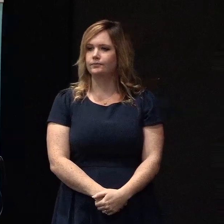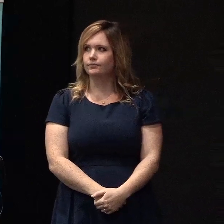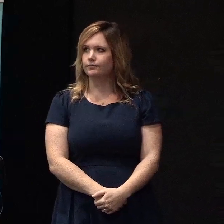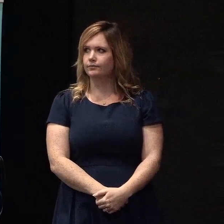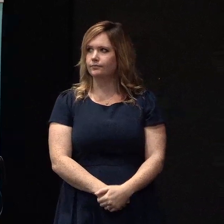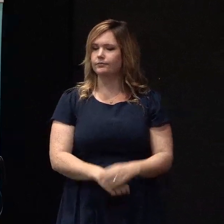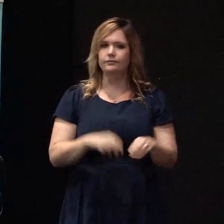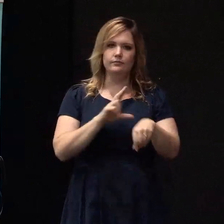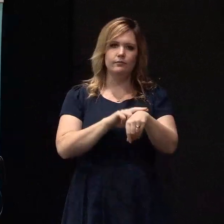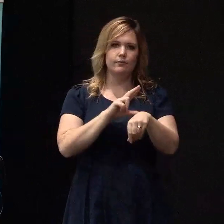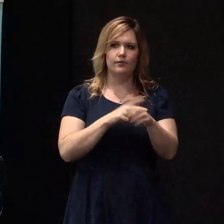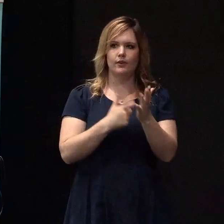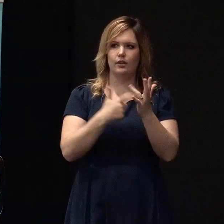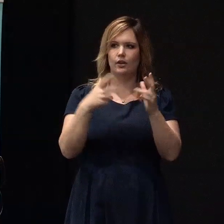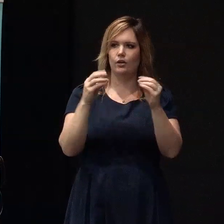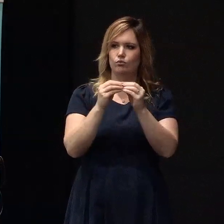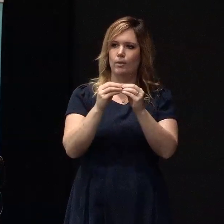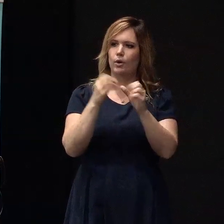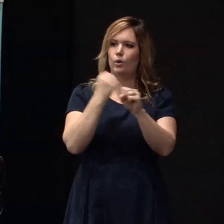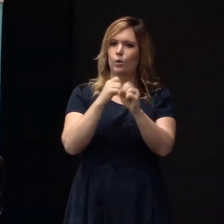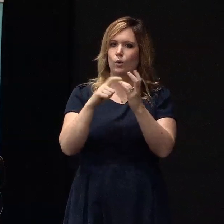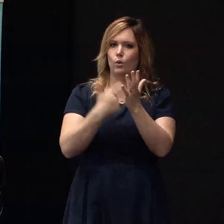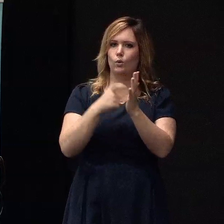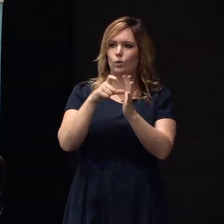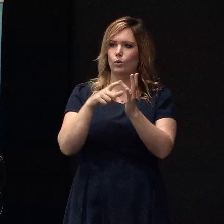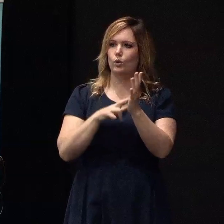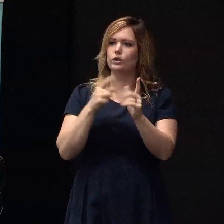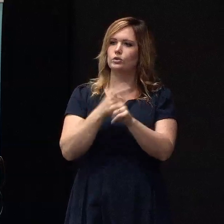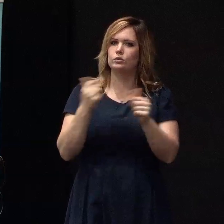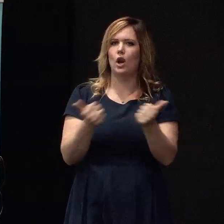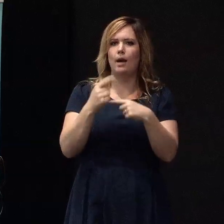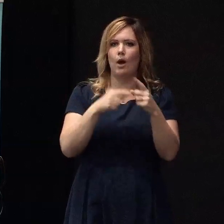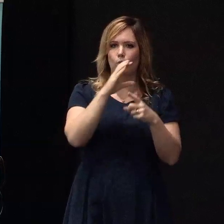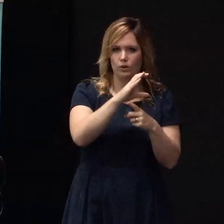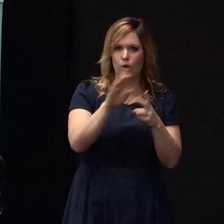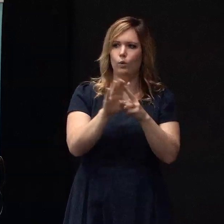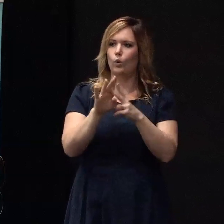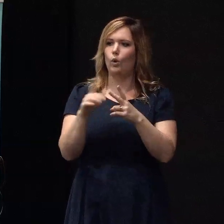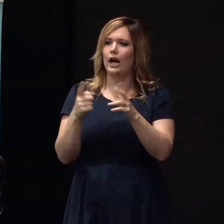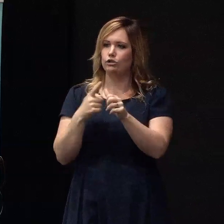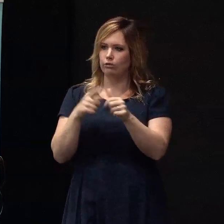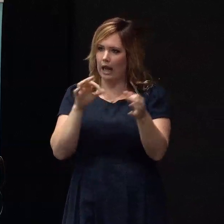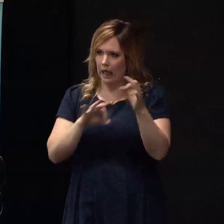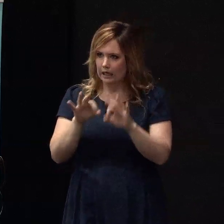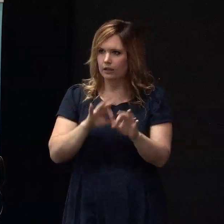Dr. Rob Gordon talks a lot about cortisol and adrenaline, and he talks a lot about the importance of social connection and all those recovery principles.